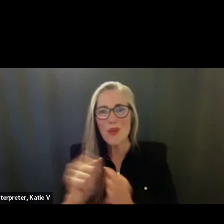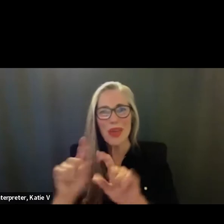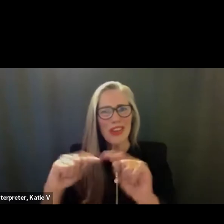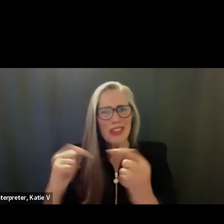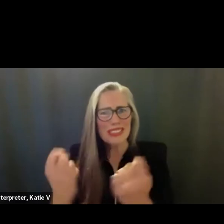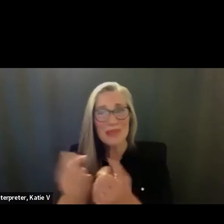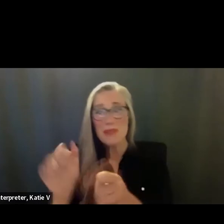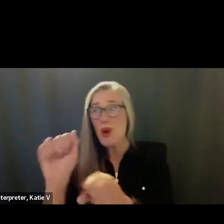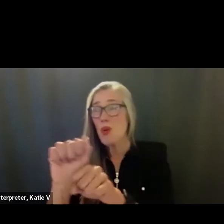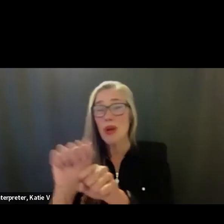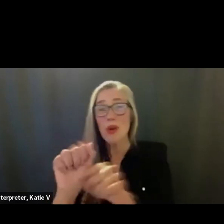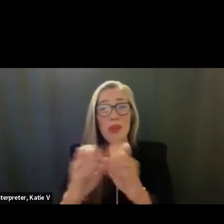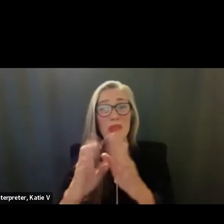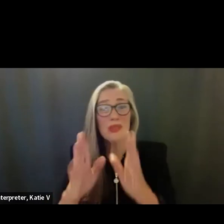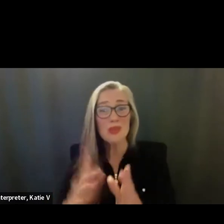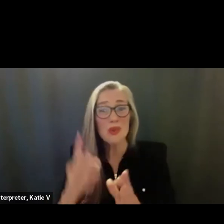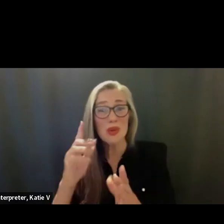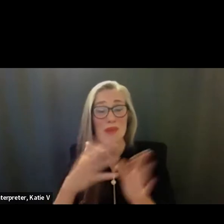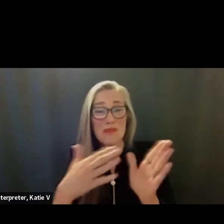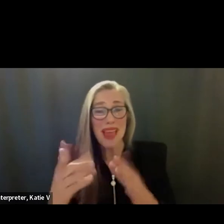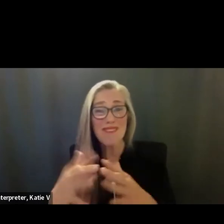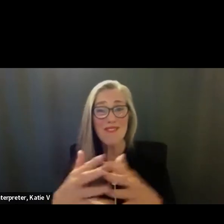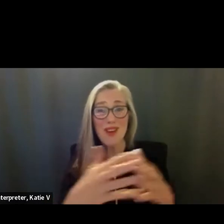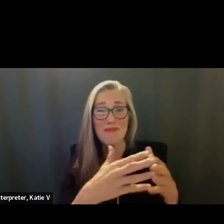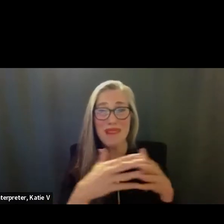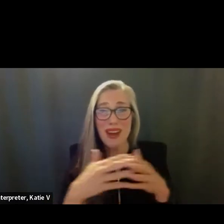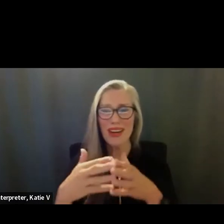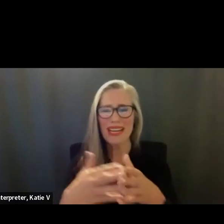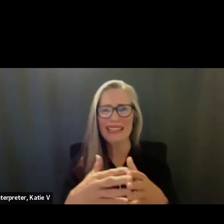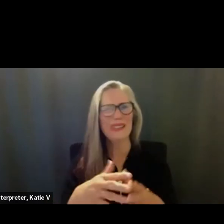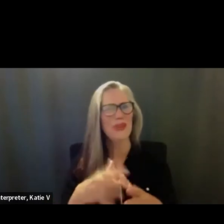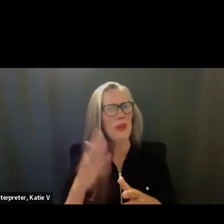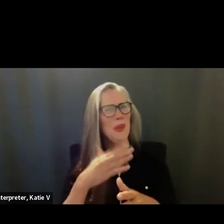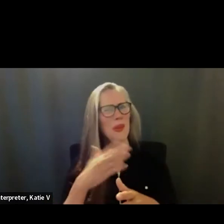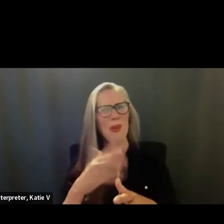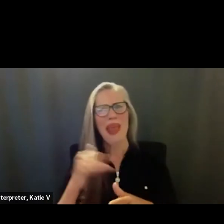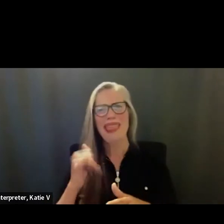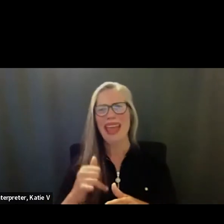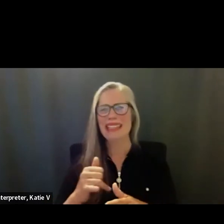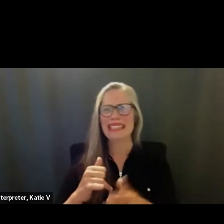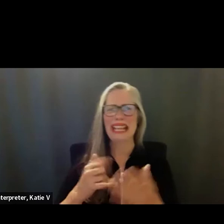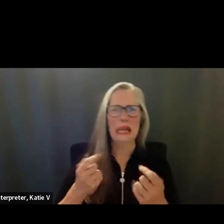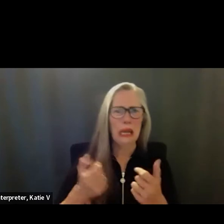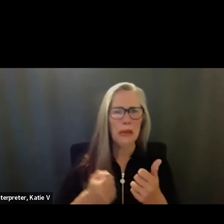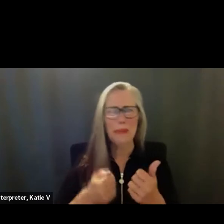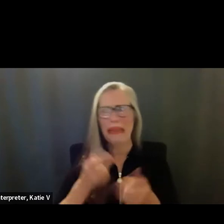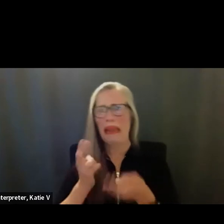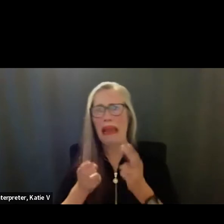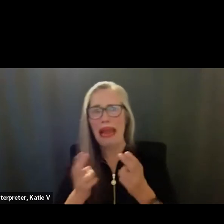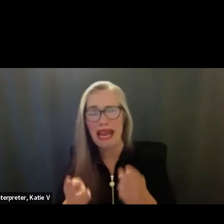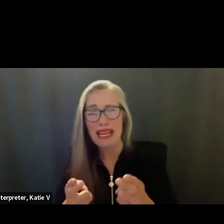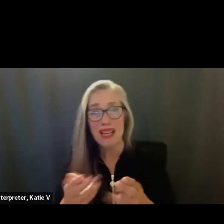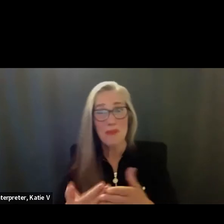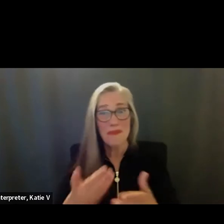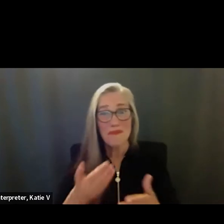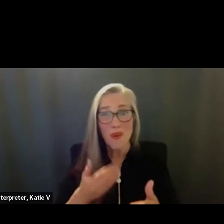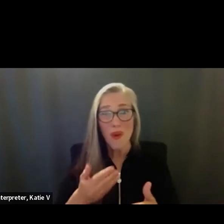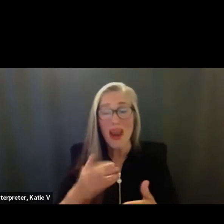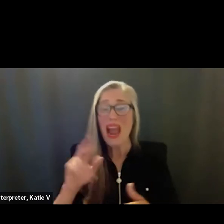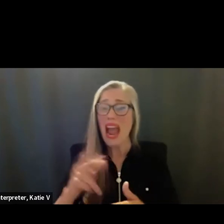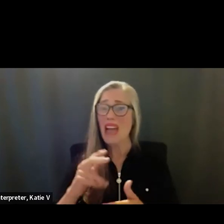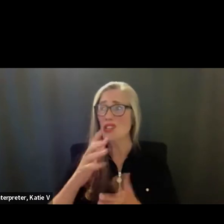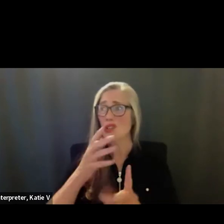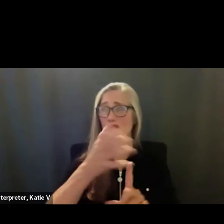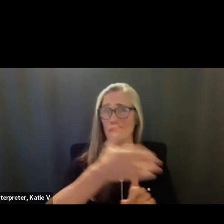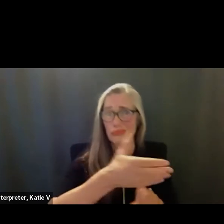touch and go there for a bit. We had a lot of plans. As you know, last year we had to use a lot of our own employees for transportation because we have had